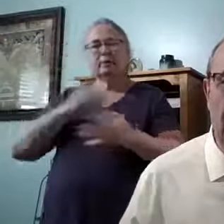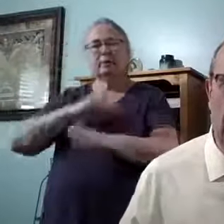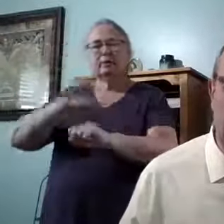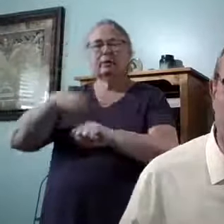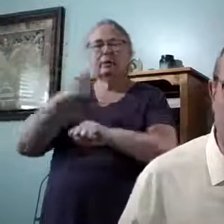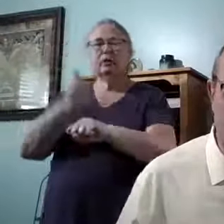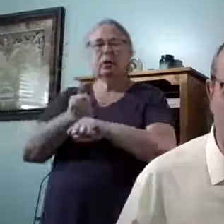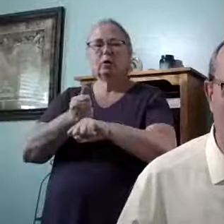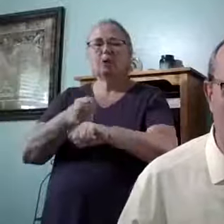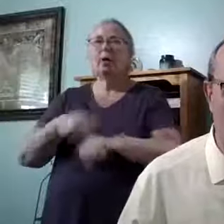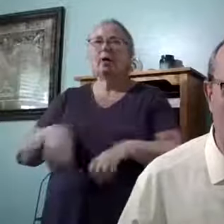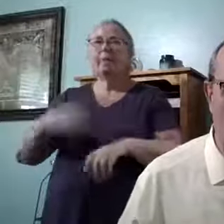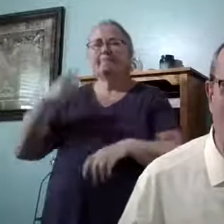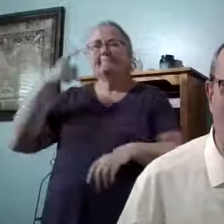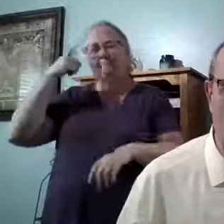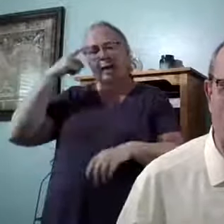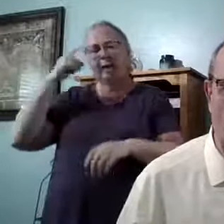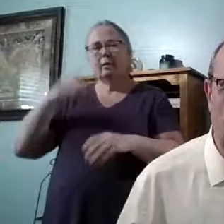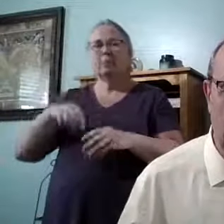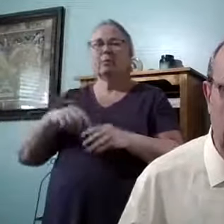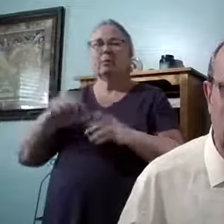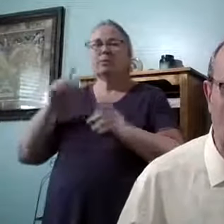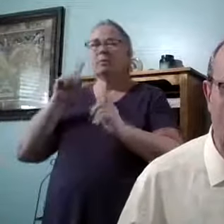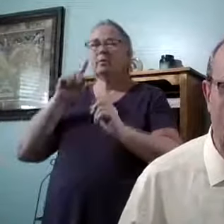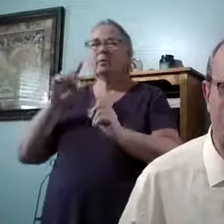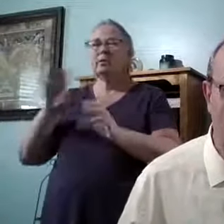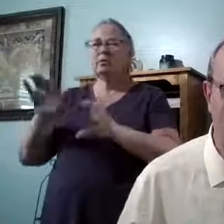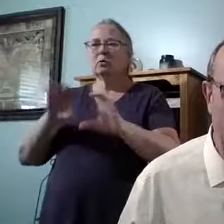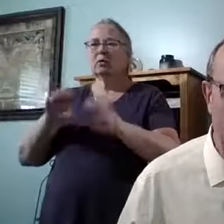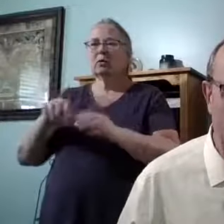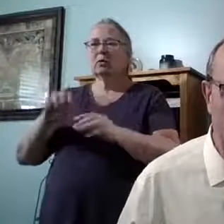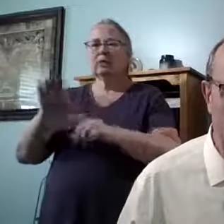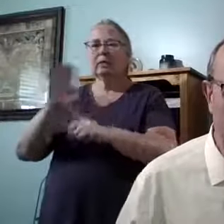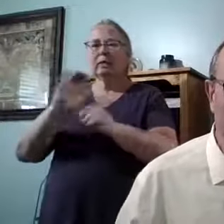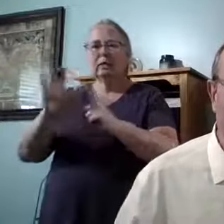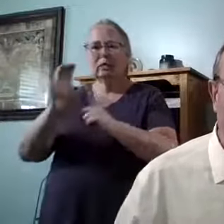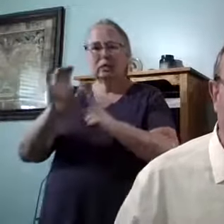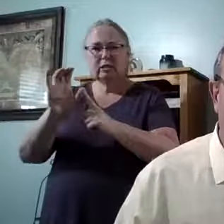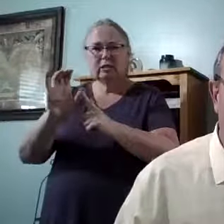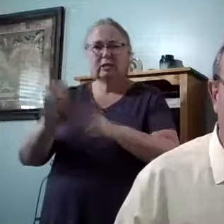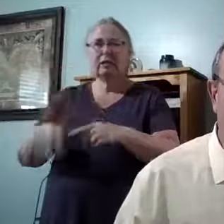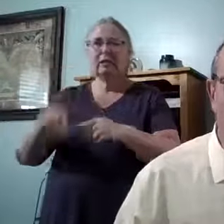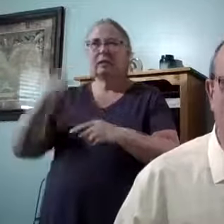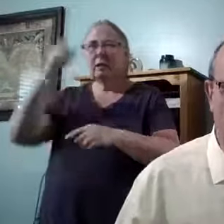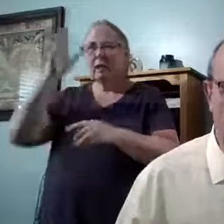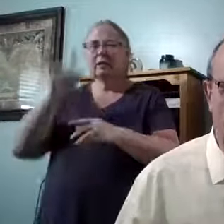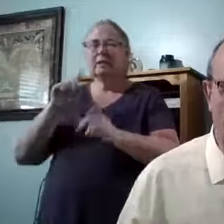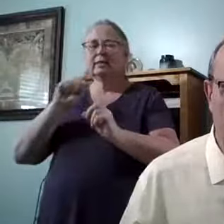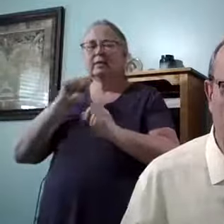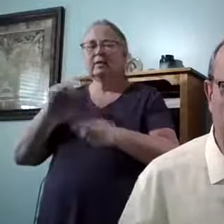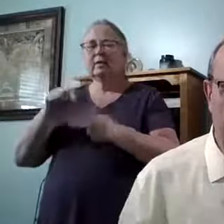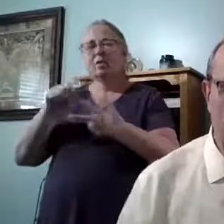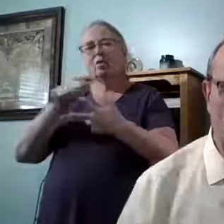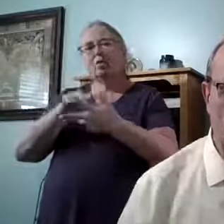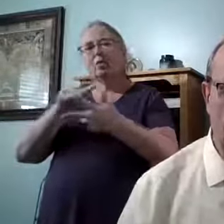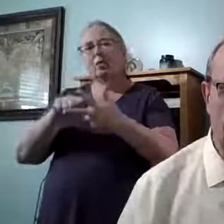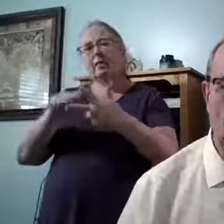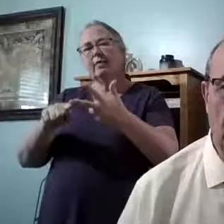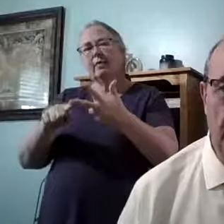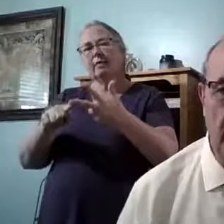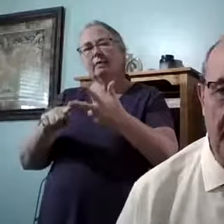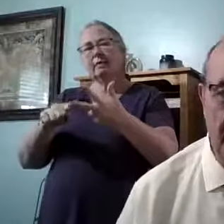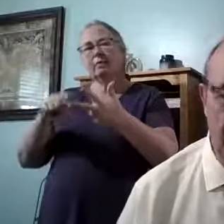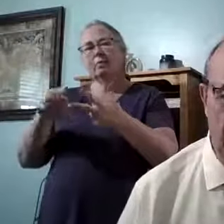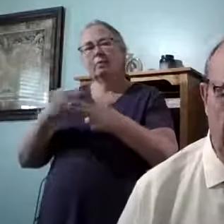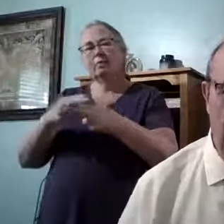meet the conditions and principles that God has laid down. And the three things that I